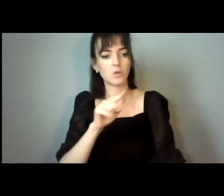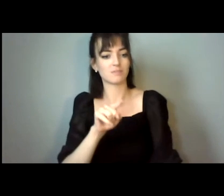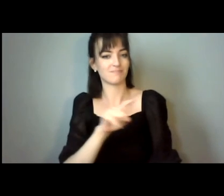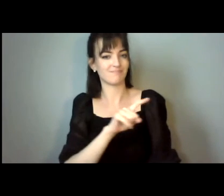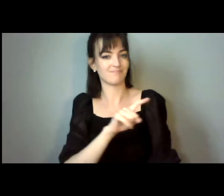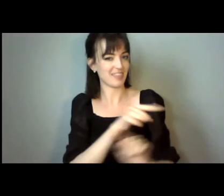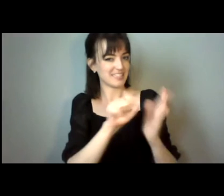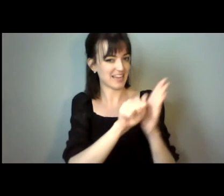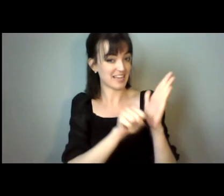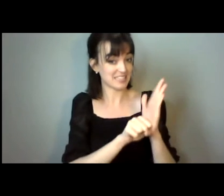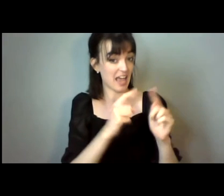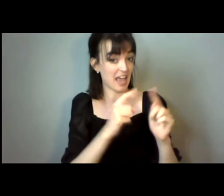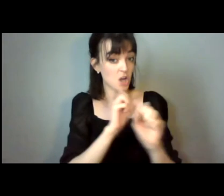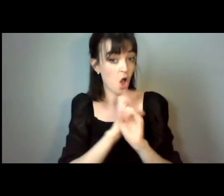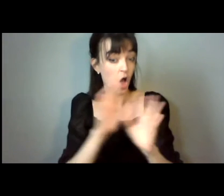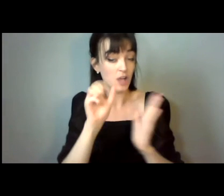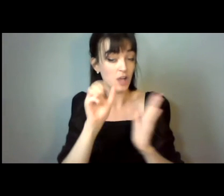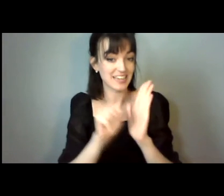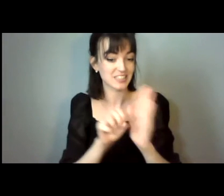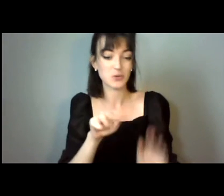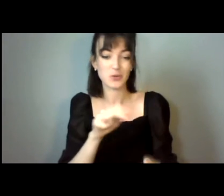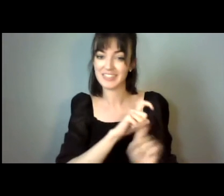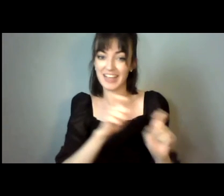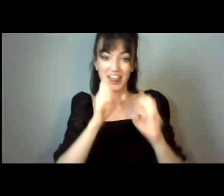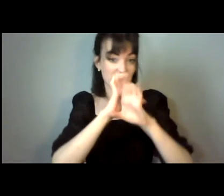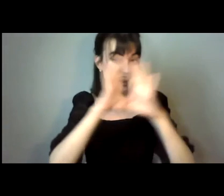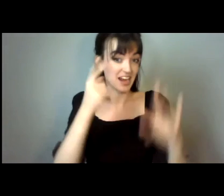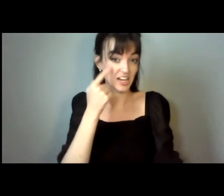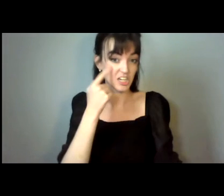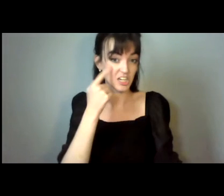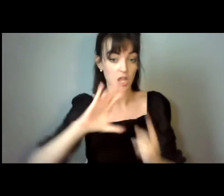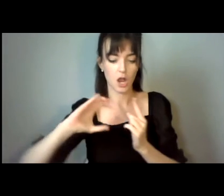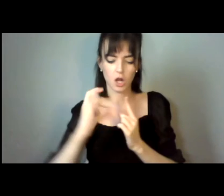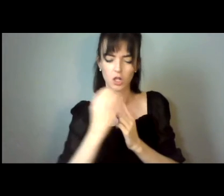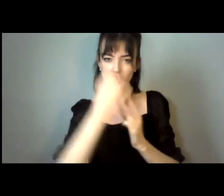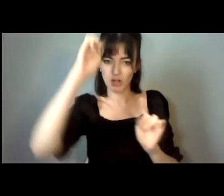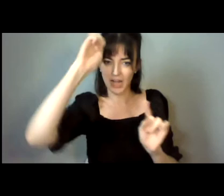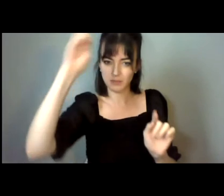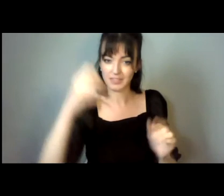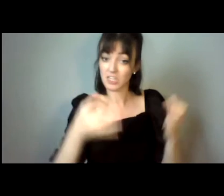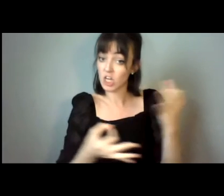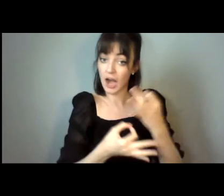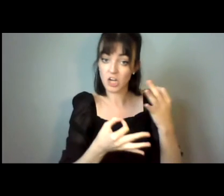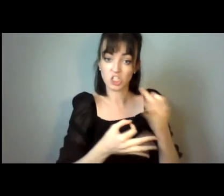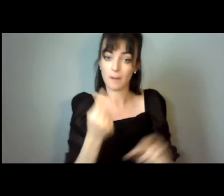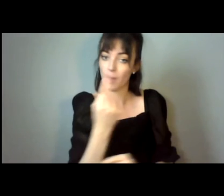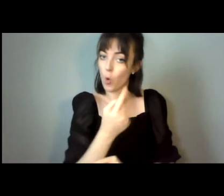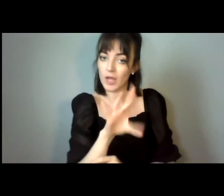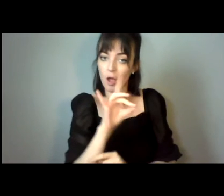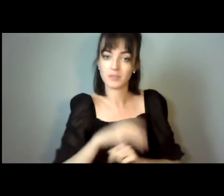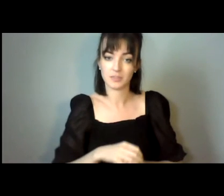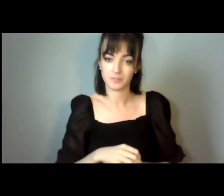is, again, a cultural expectation that guardianship is the only option. Indeed,